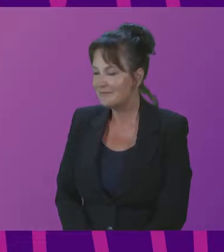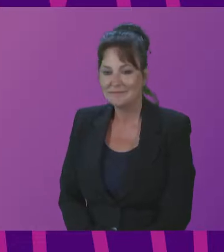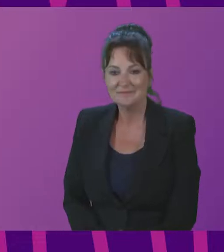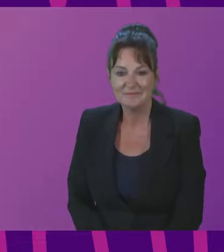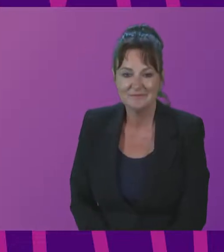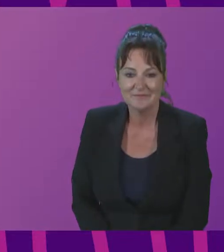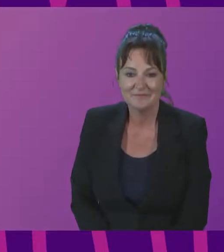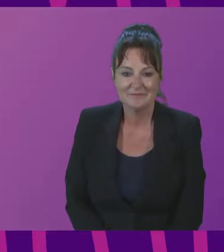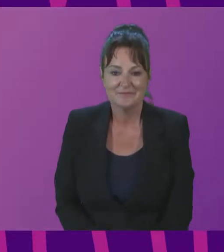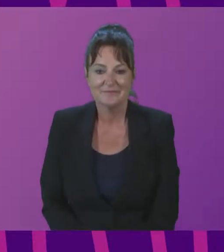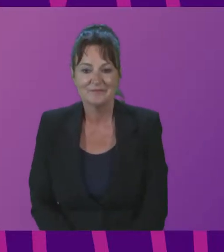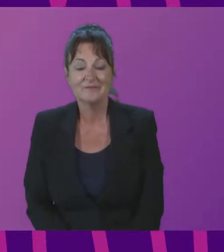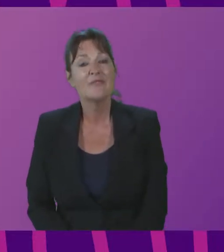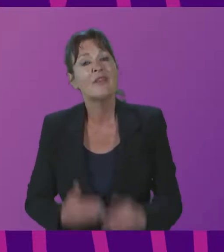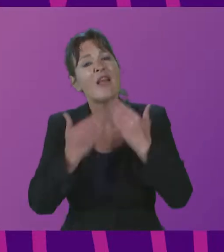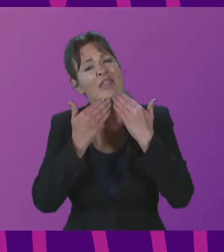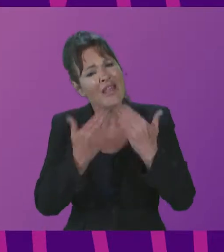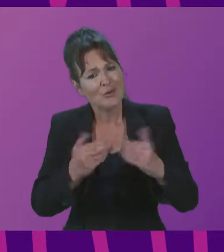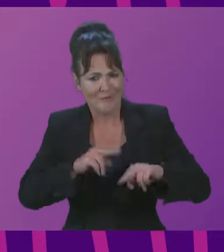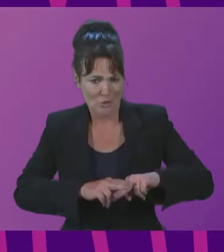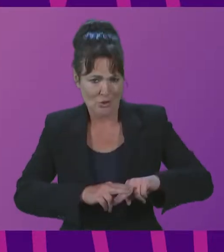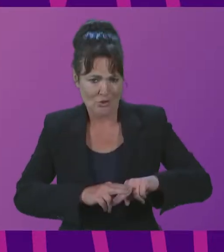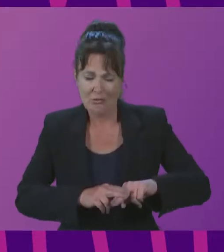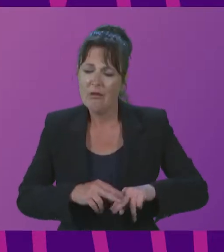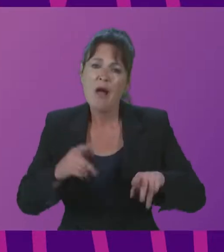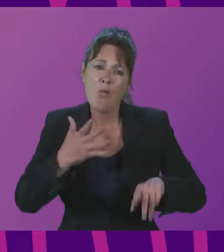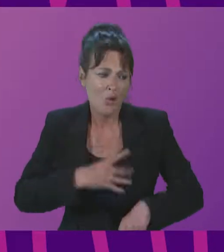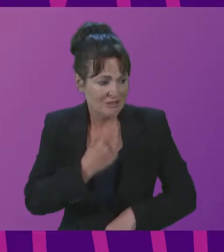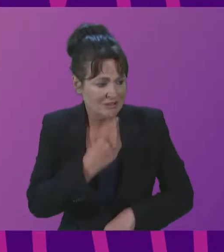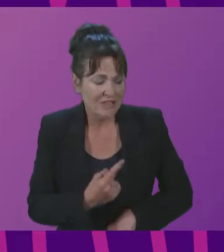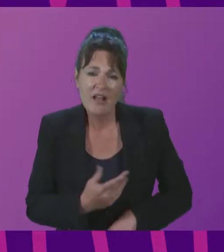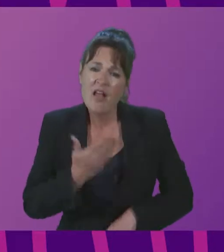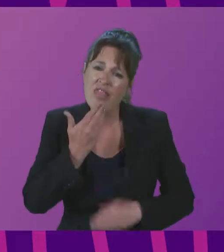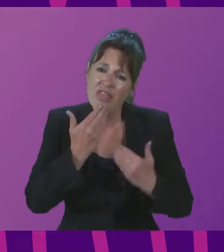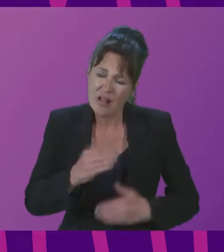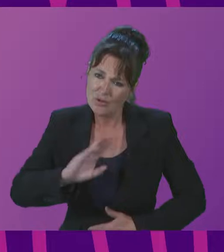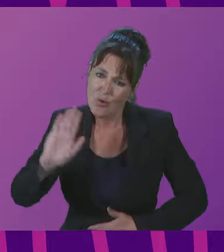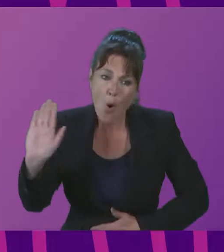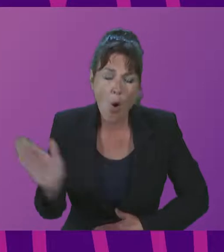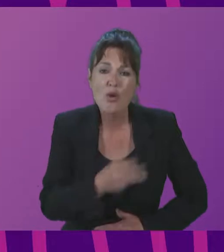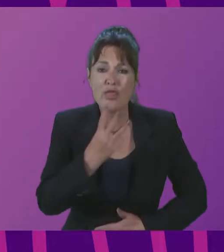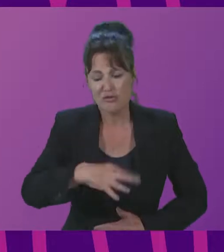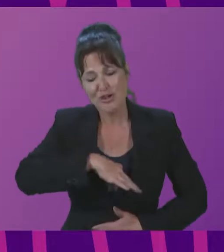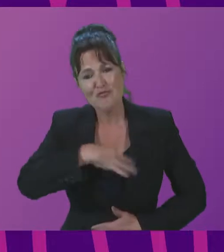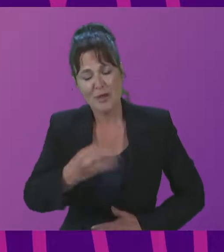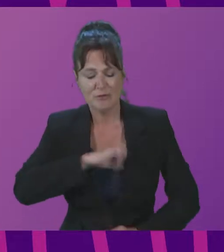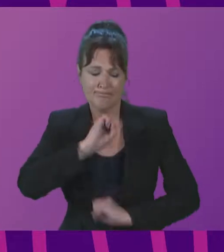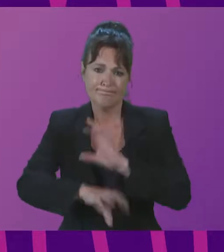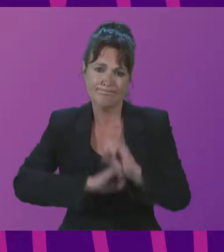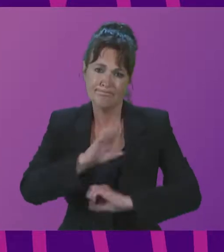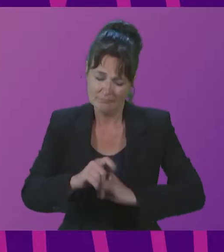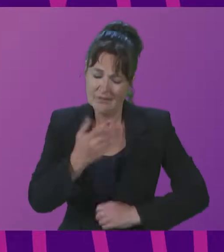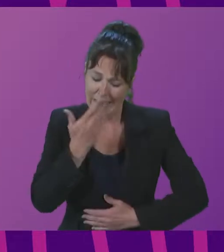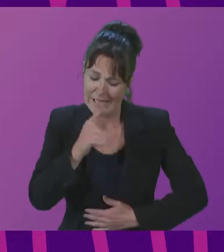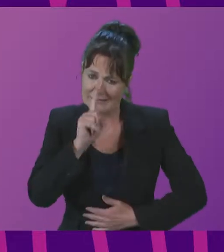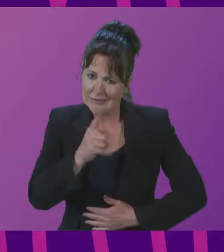Thank you, Fiona. And can I take this opportunity to thank all three rapporteurs for your presentations? You've obviously put a great deal of